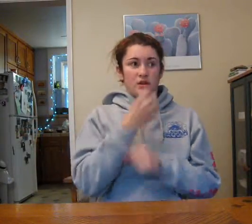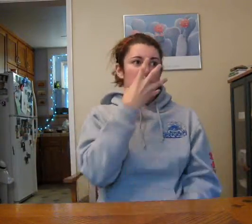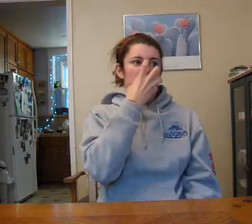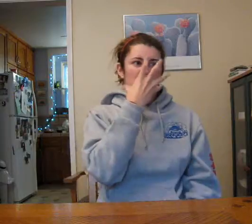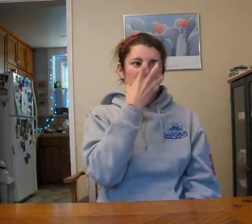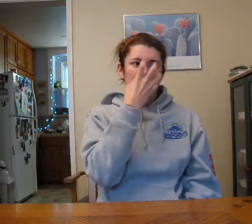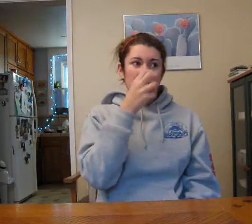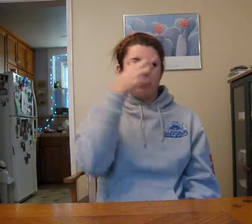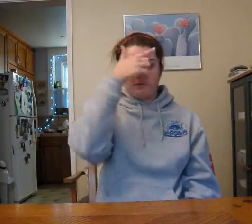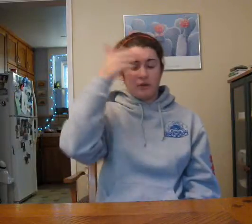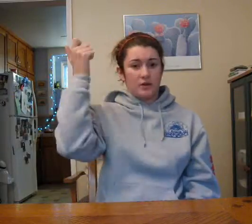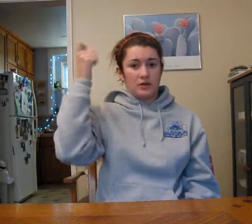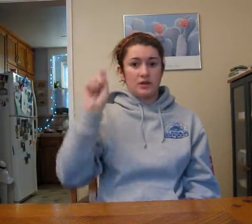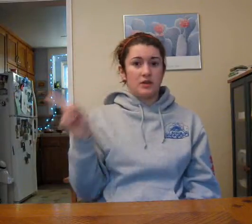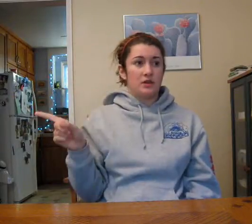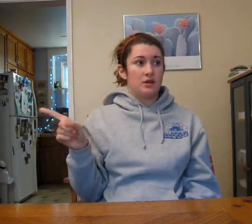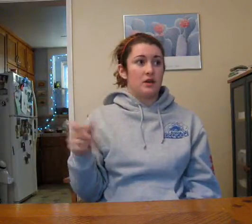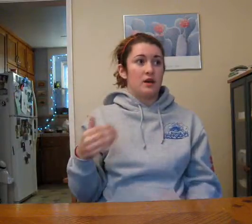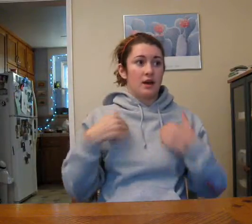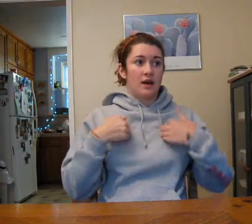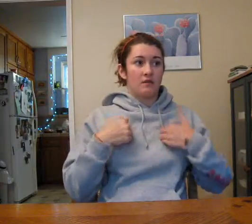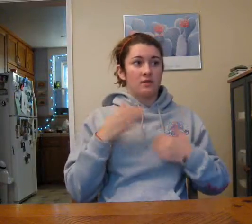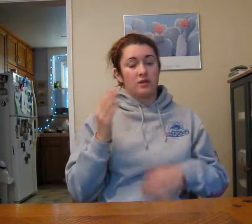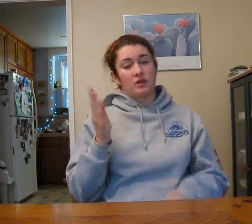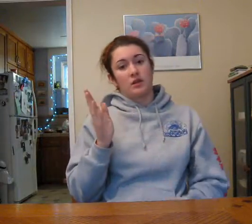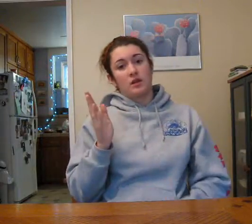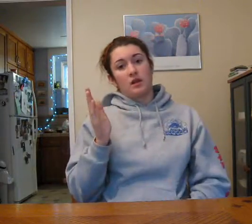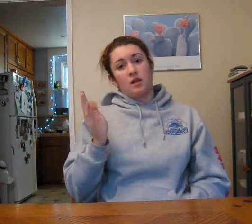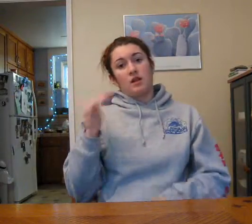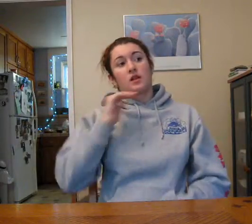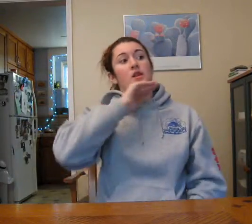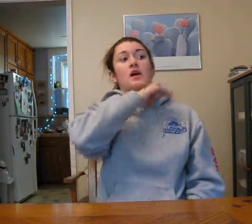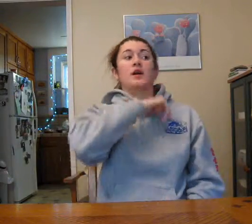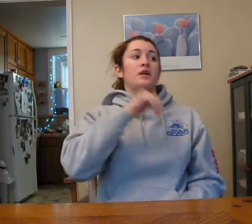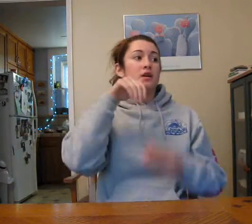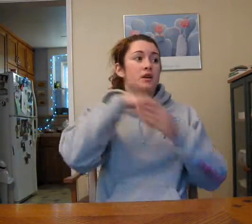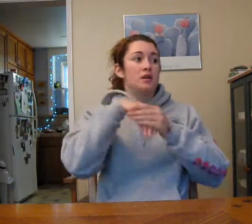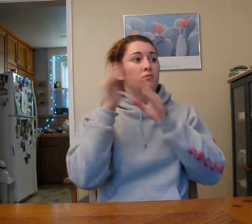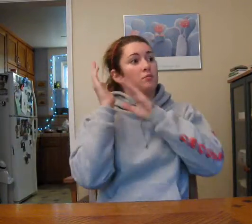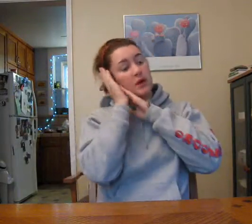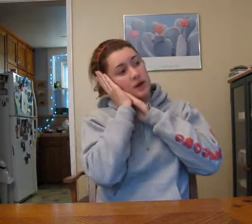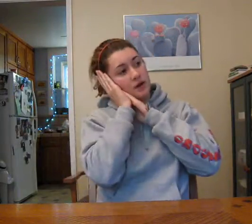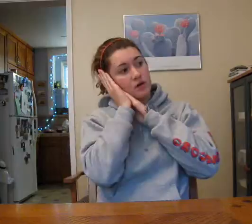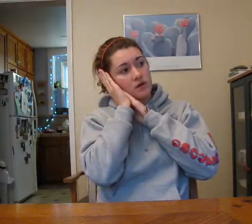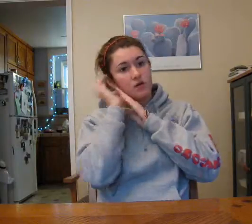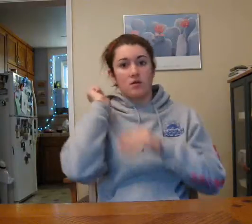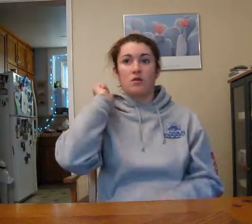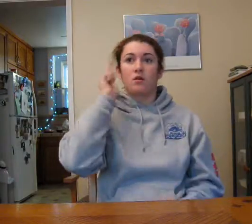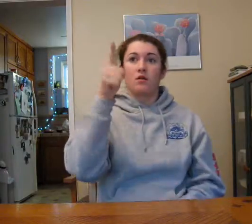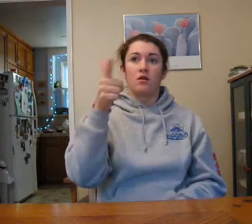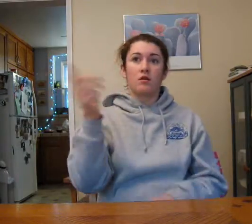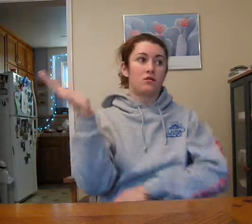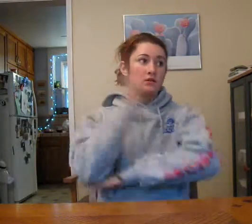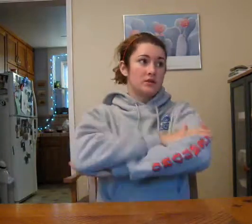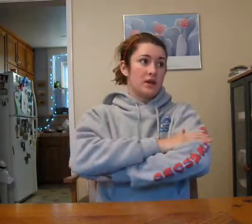cranky because he have lie in bed all day.